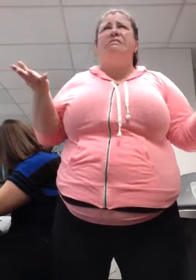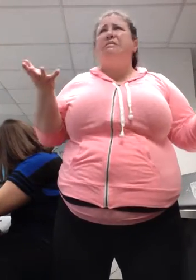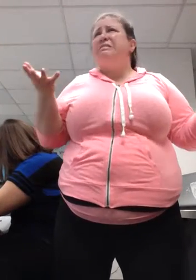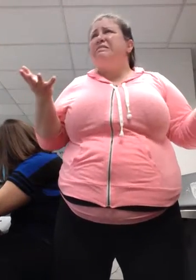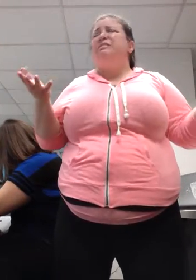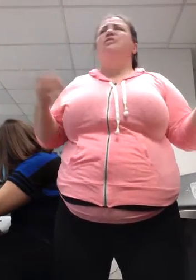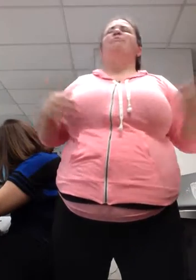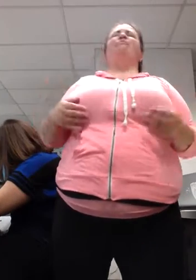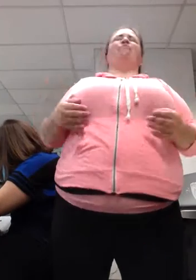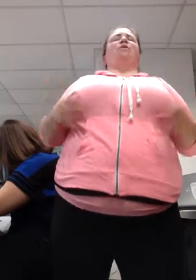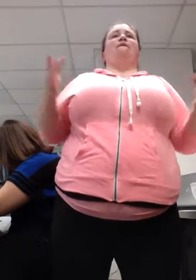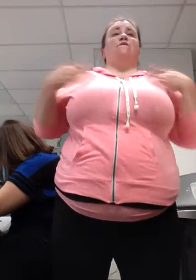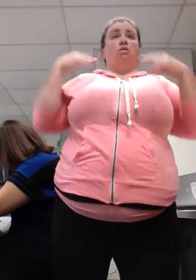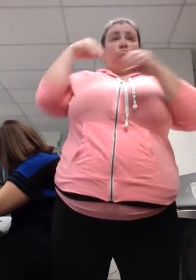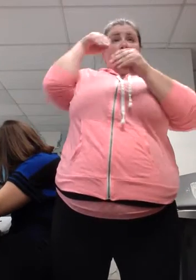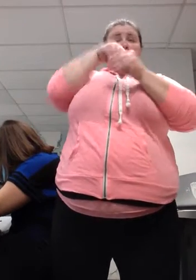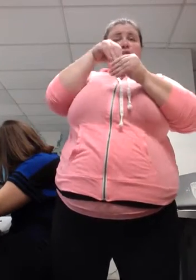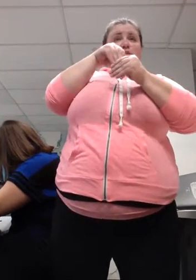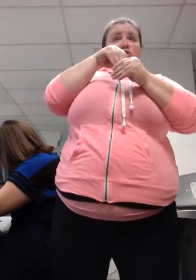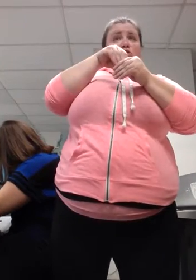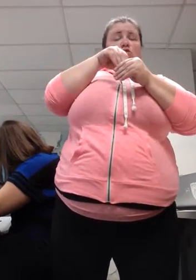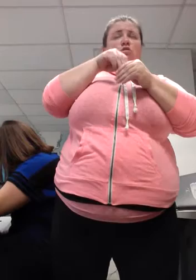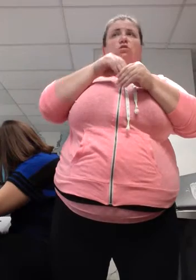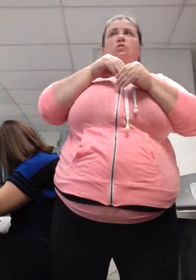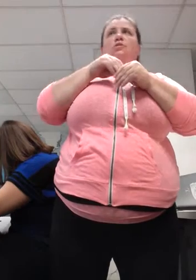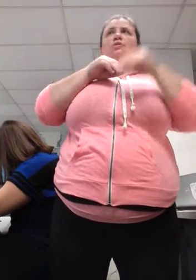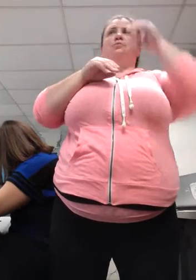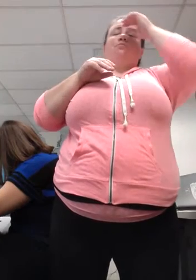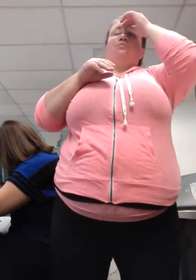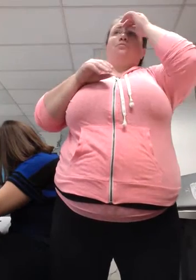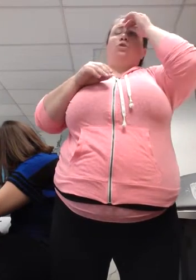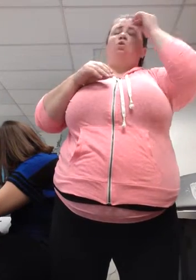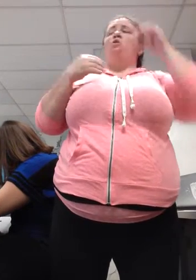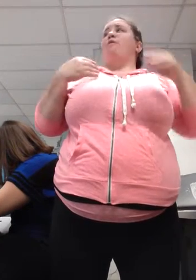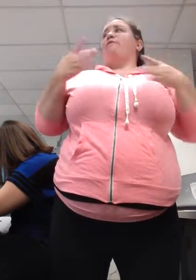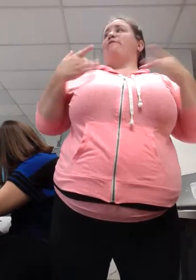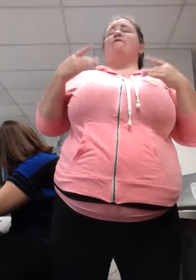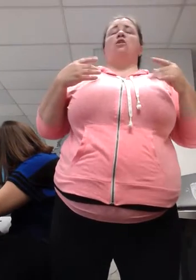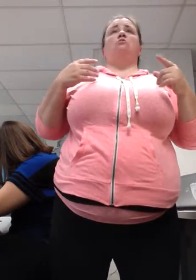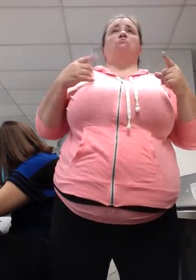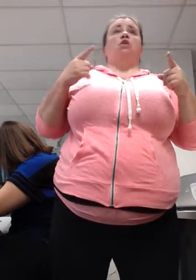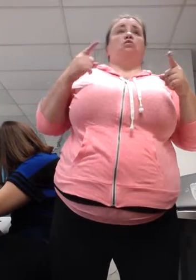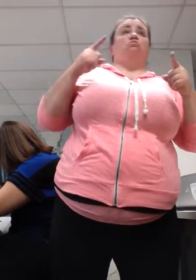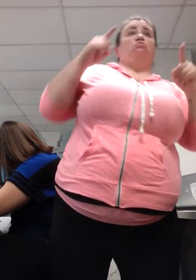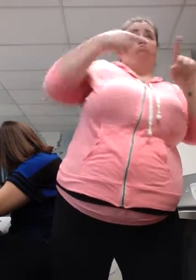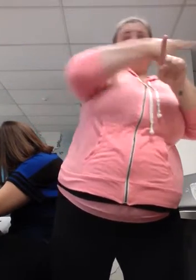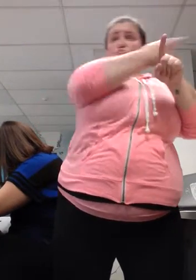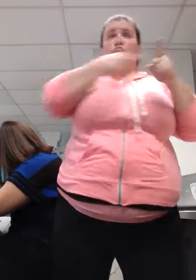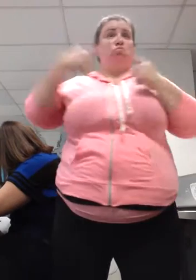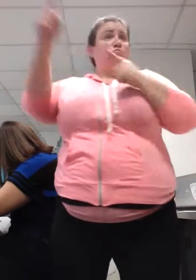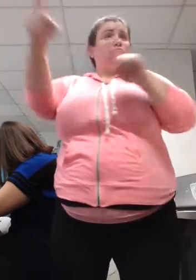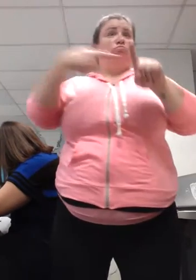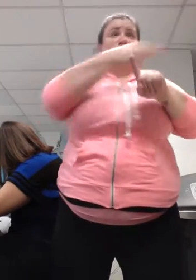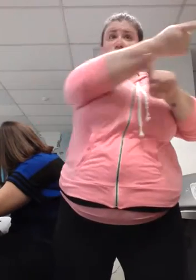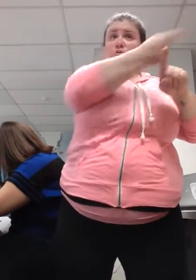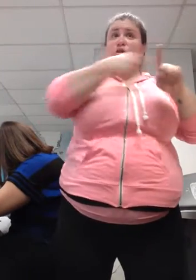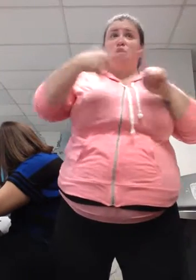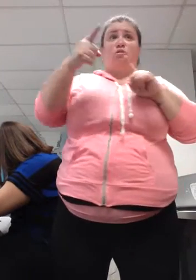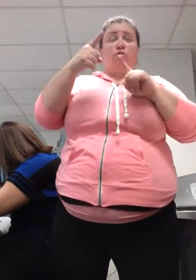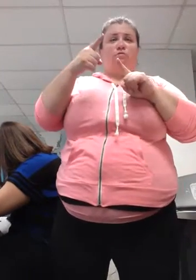inside. Regardless of having to use circumlocution because you can't remember the sign that you want. Just always look confident